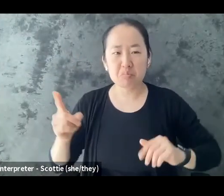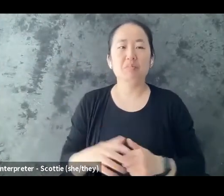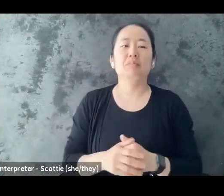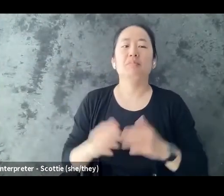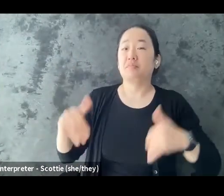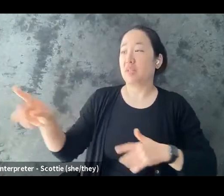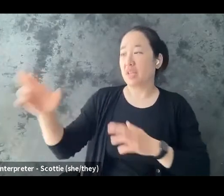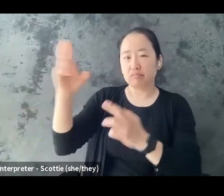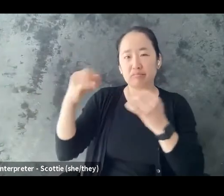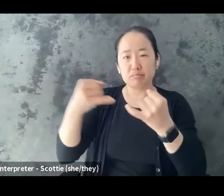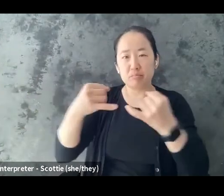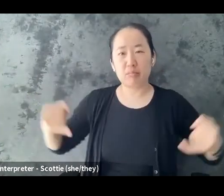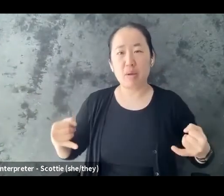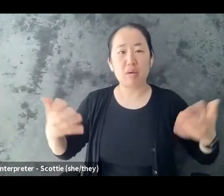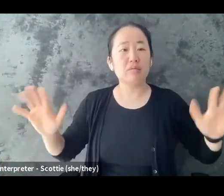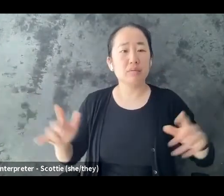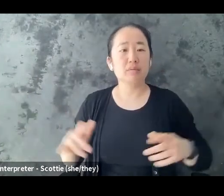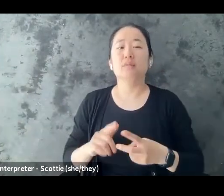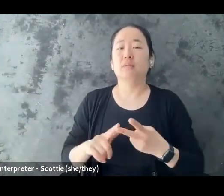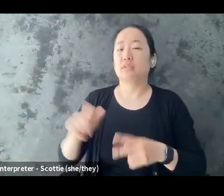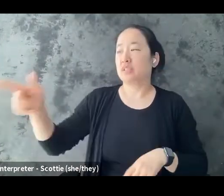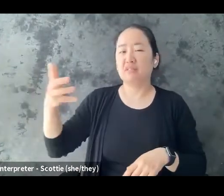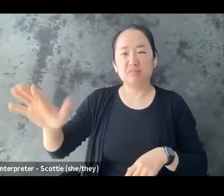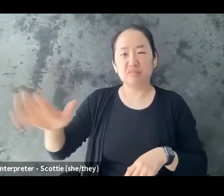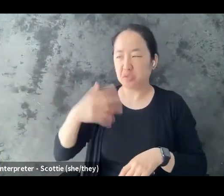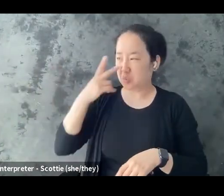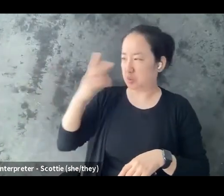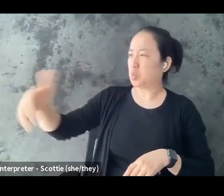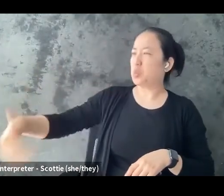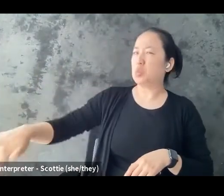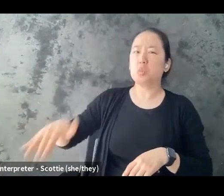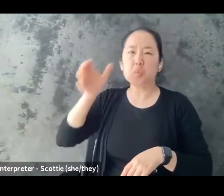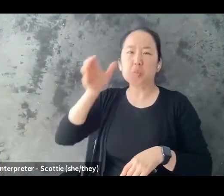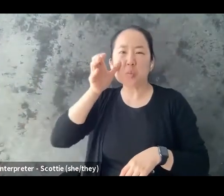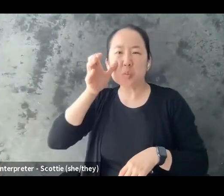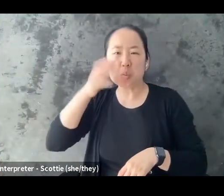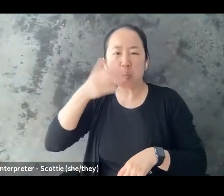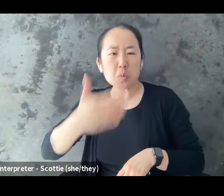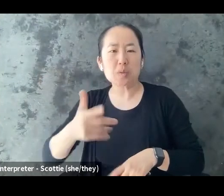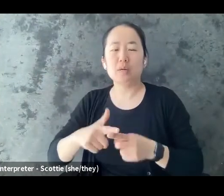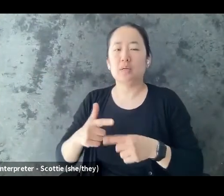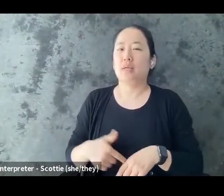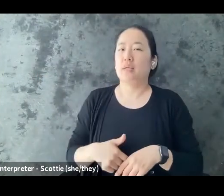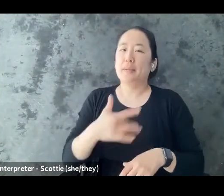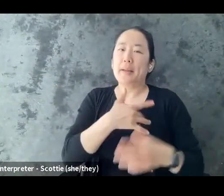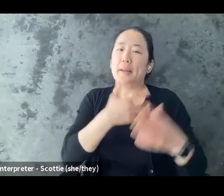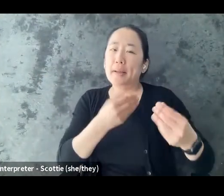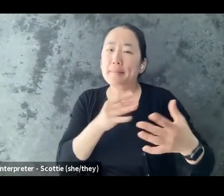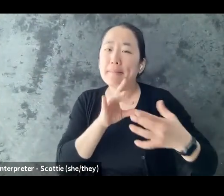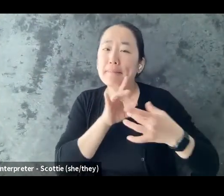indicator maybe that they have shown you listening skills empathetic and compassionate listening maybe they've also been